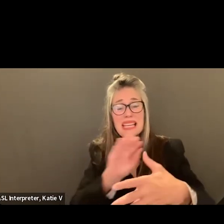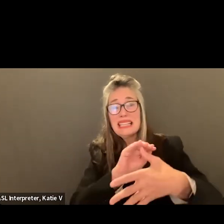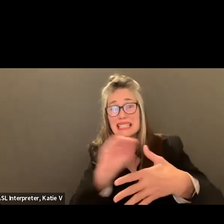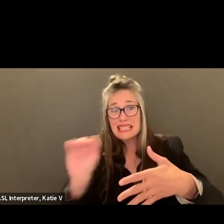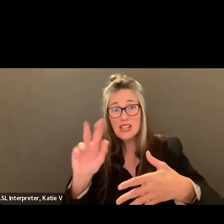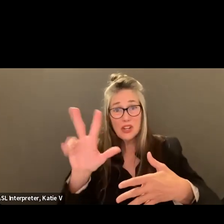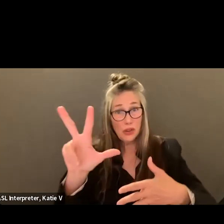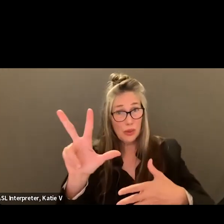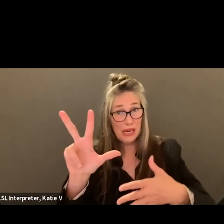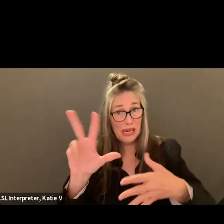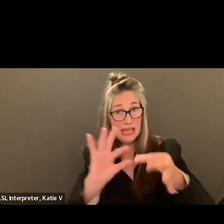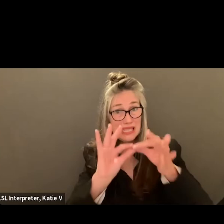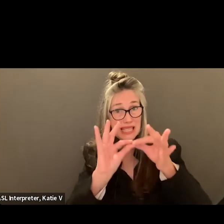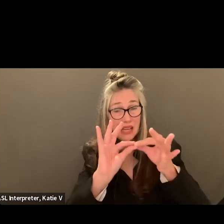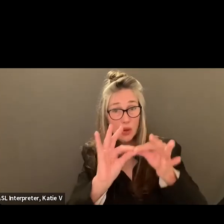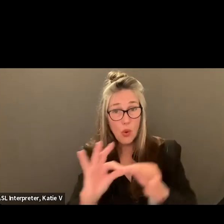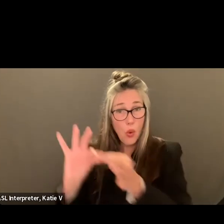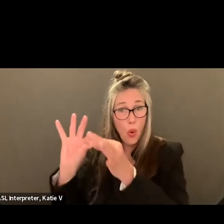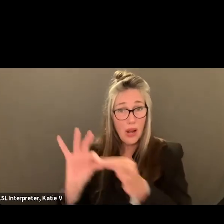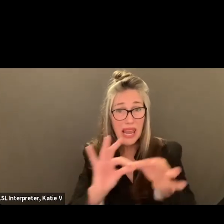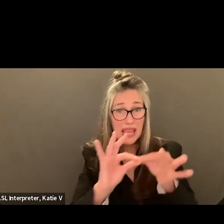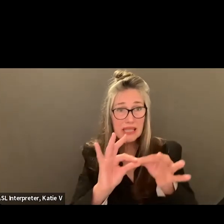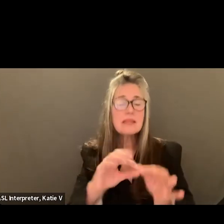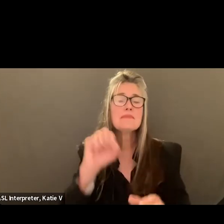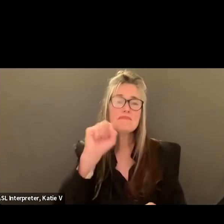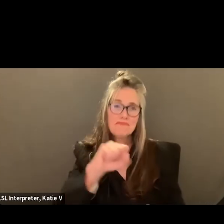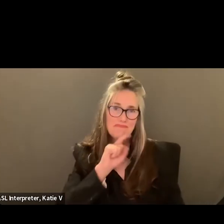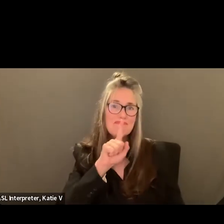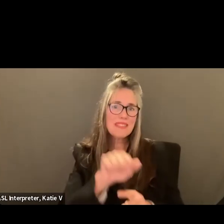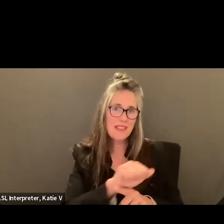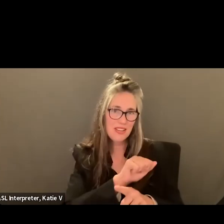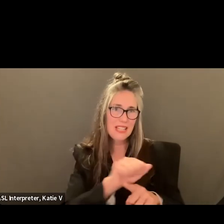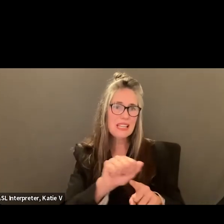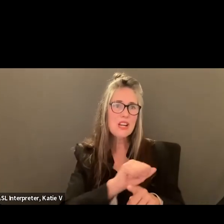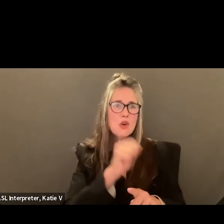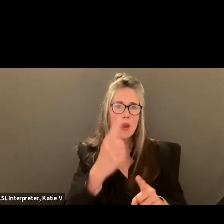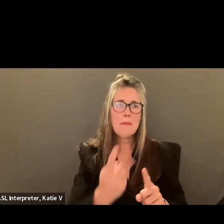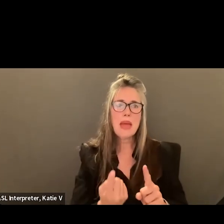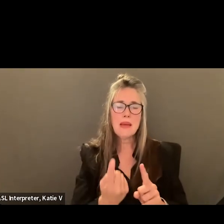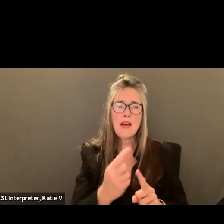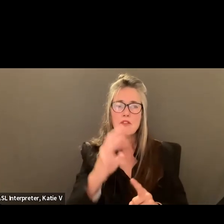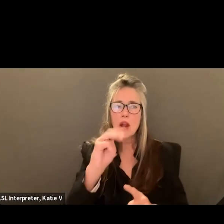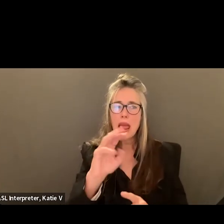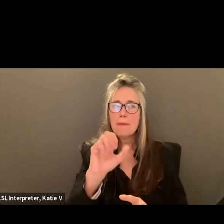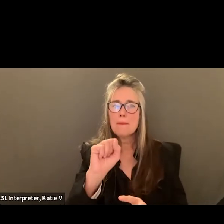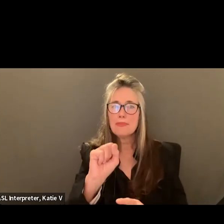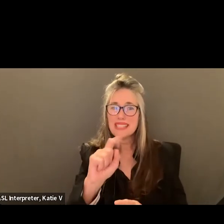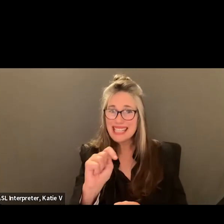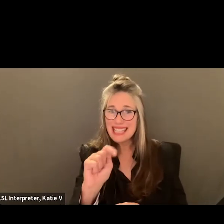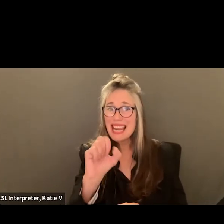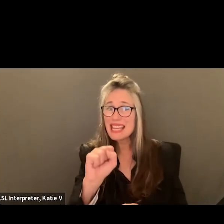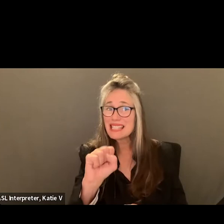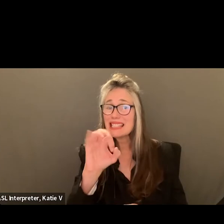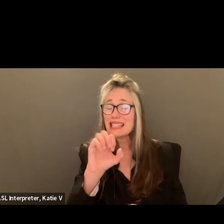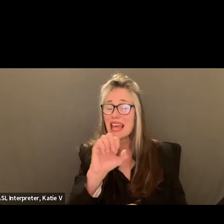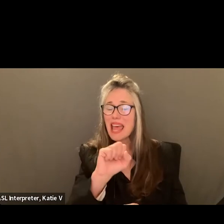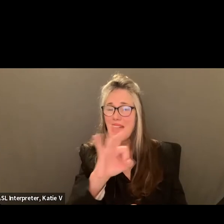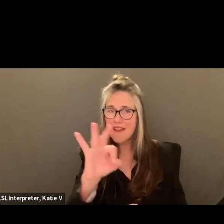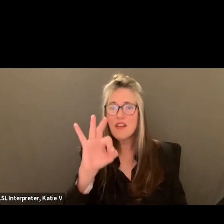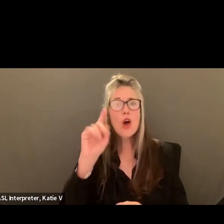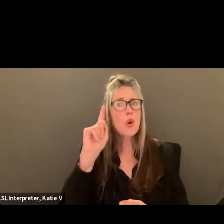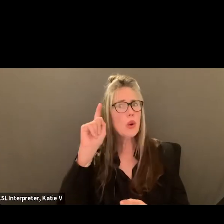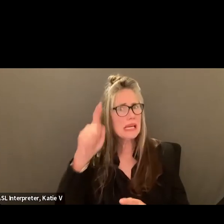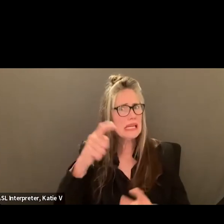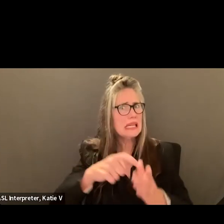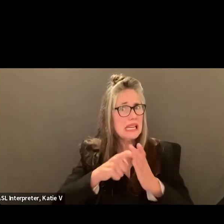correlation there? So there is definitely correlation, but remember one of our high leverage practices of MTSS is using data to guide decisions. So being